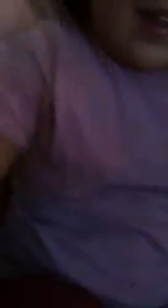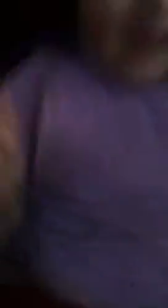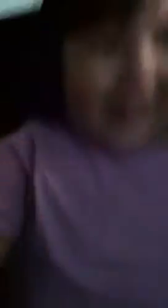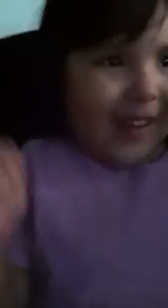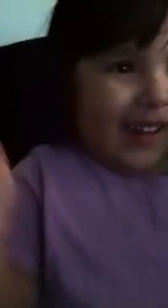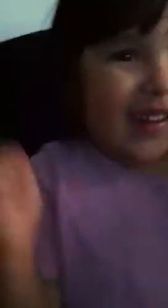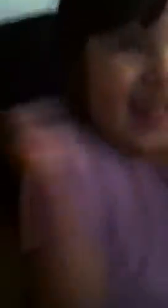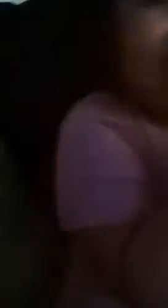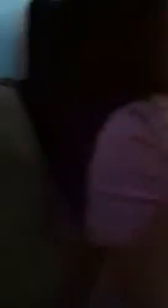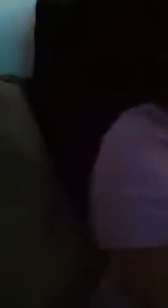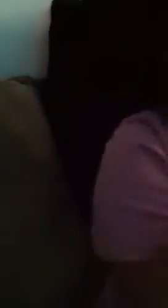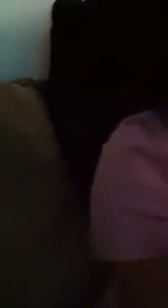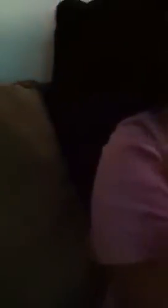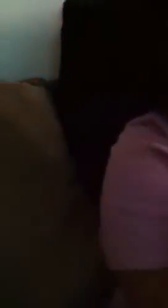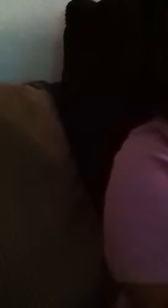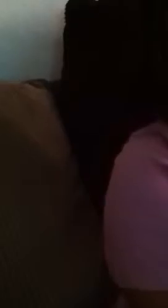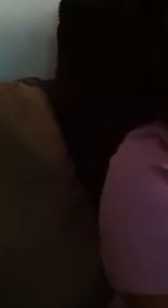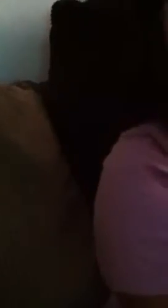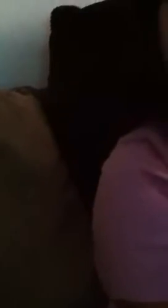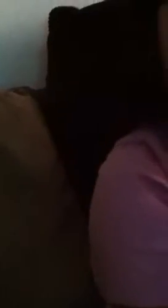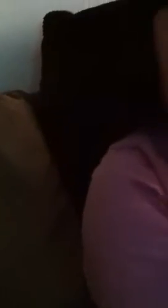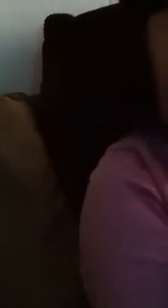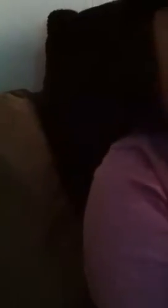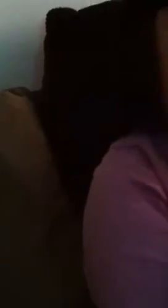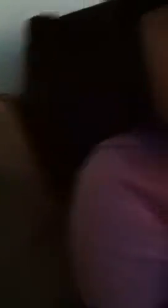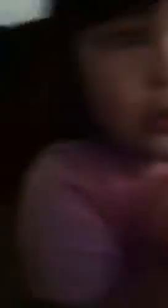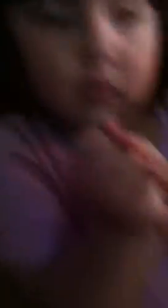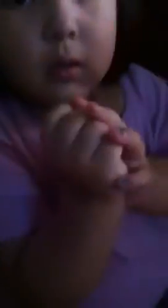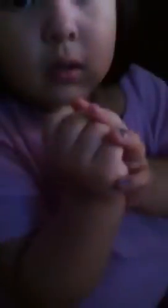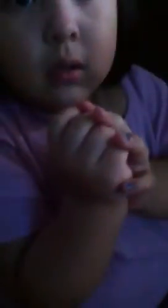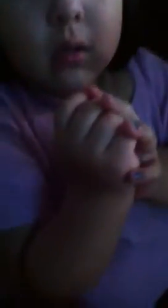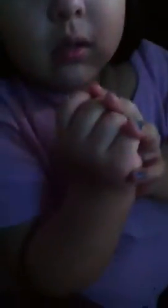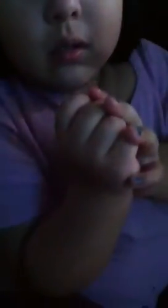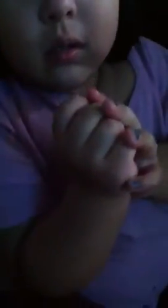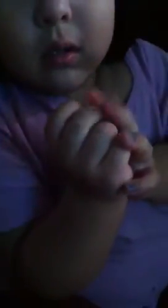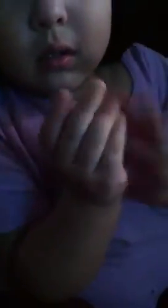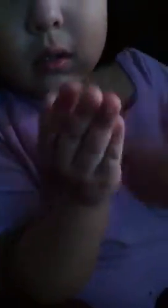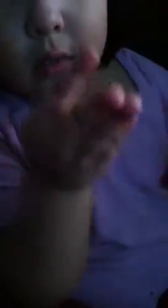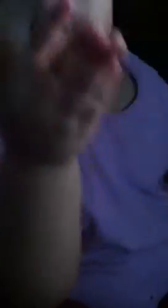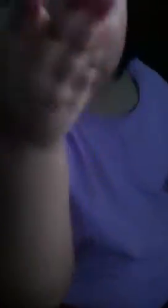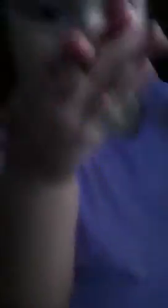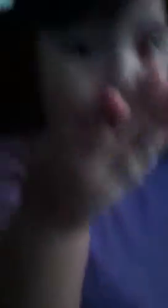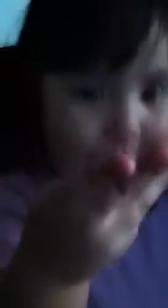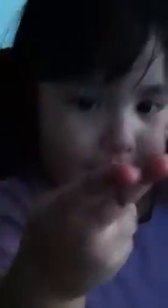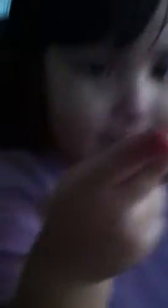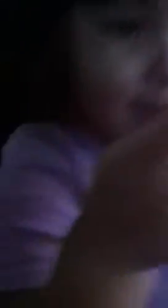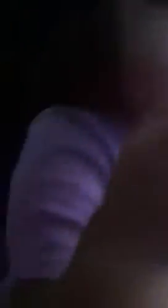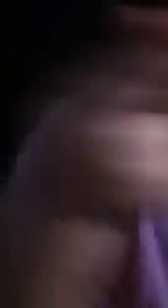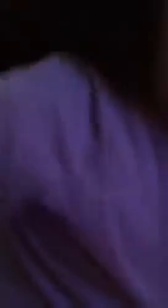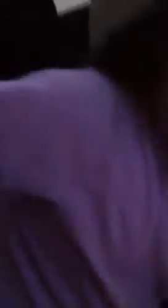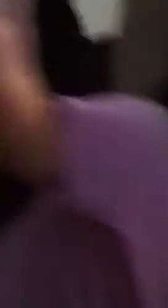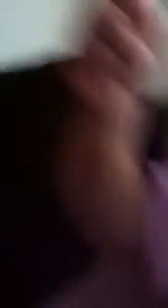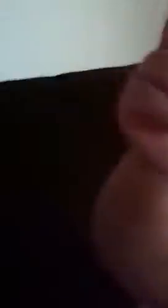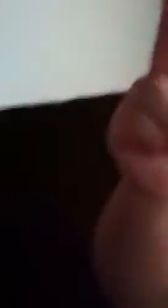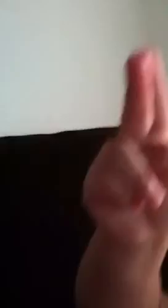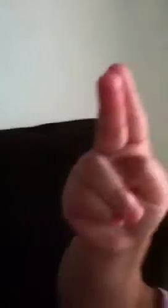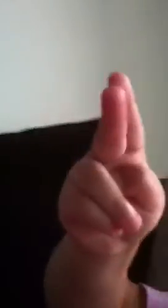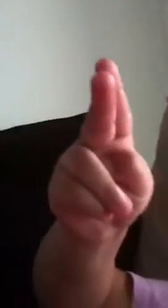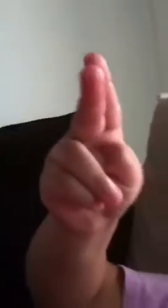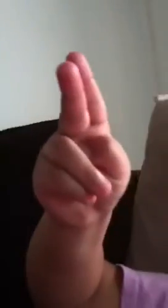wait, wait, wait, wait, you're another, U, stop